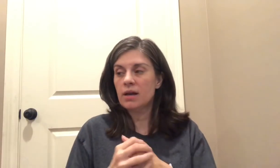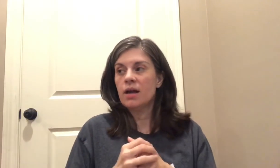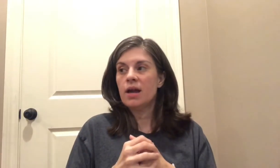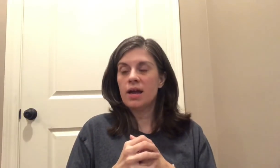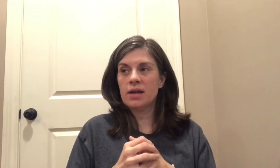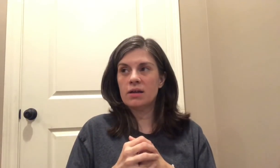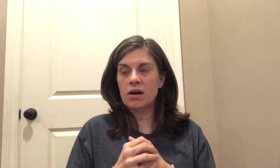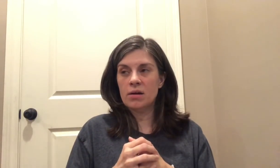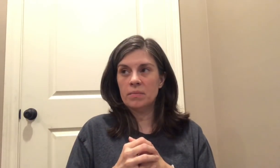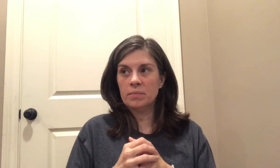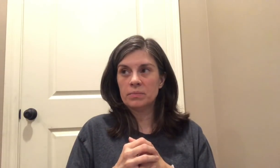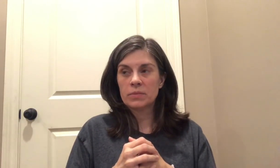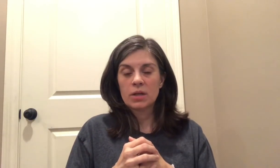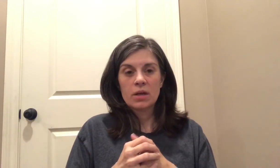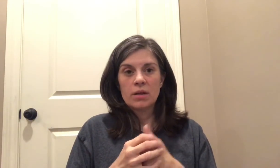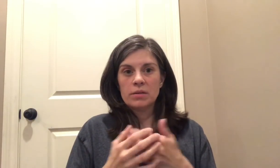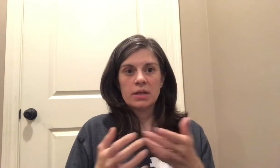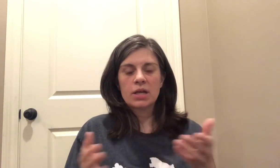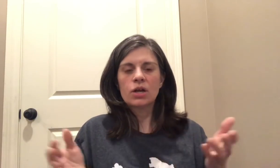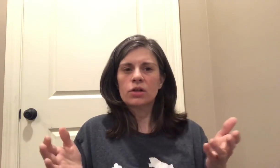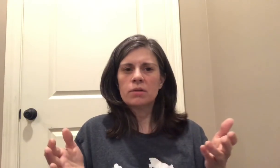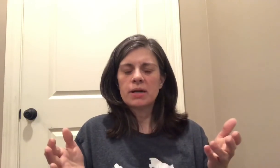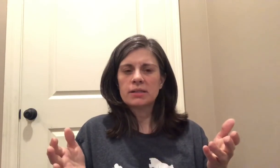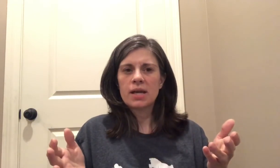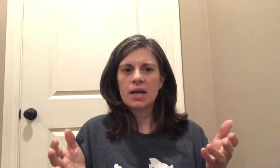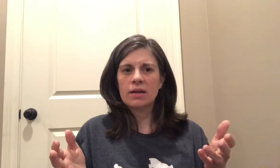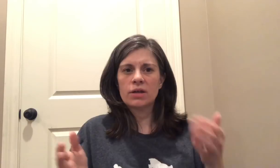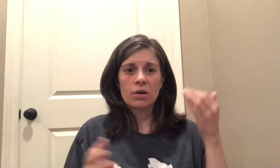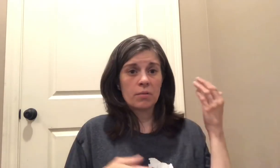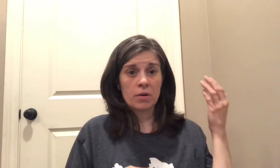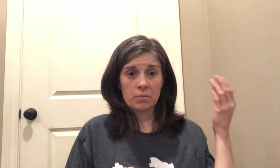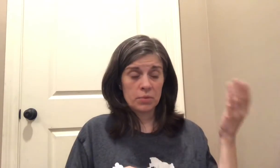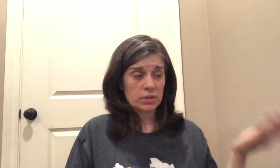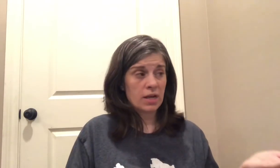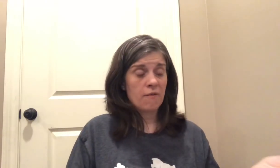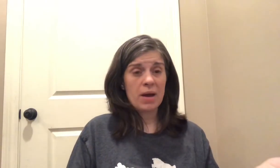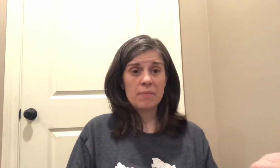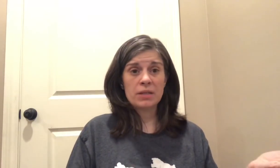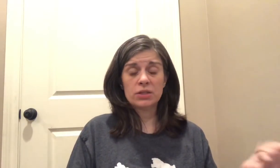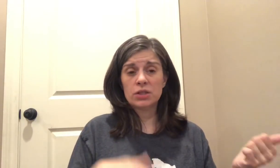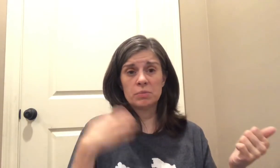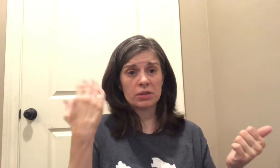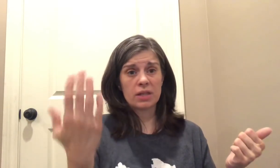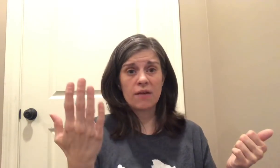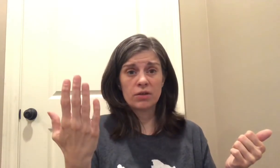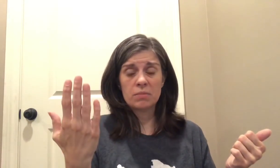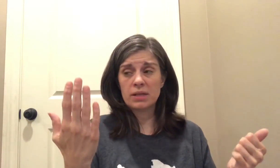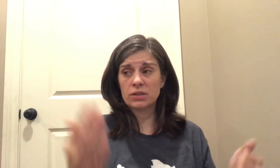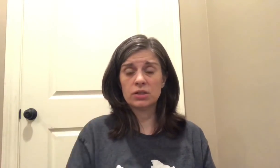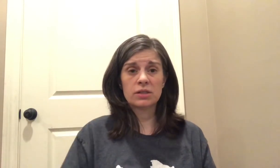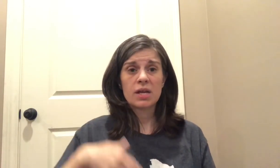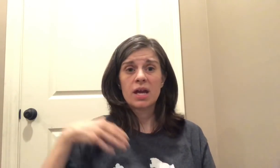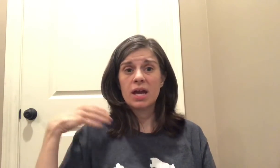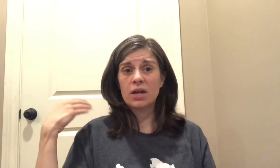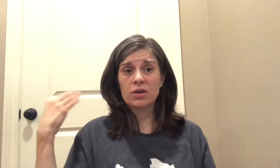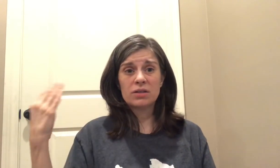and um it concluded by saying there are books that have bad messages books that have good messages good